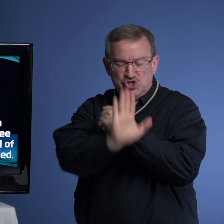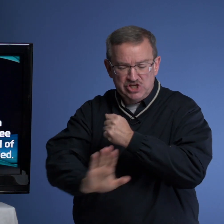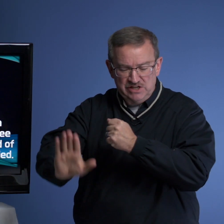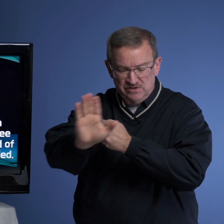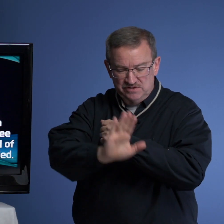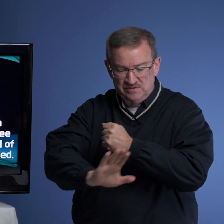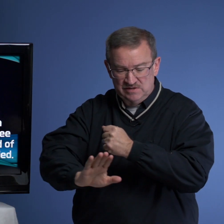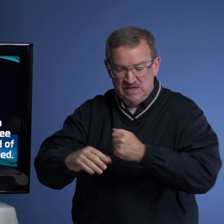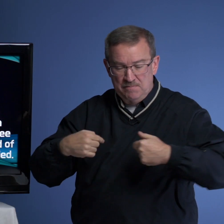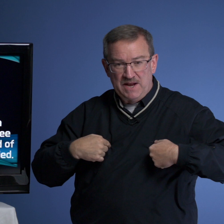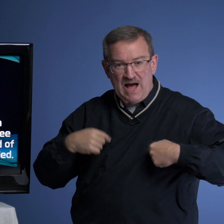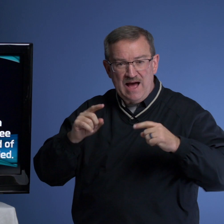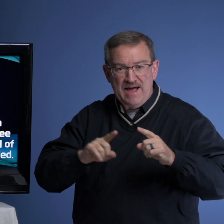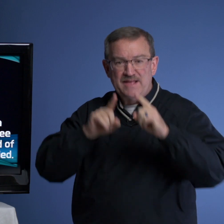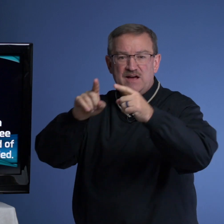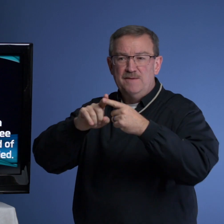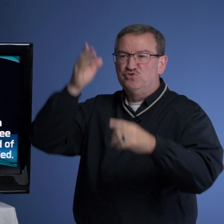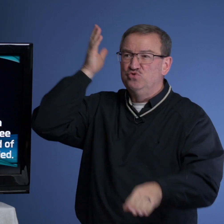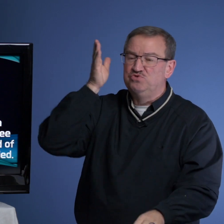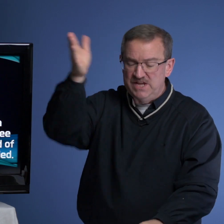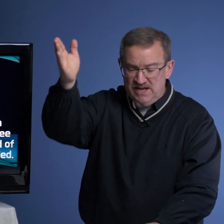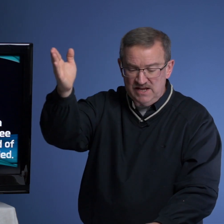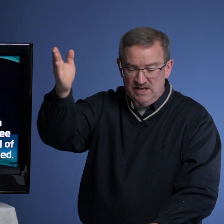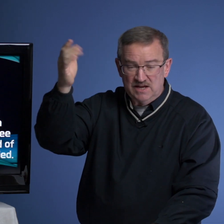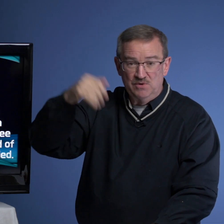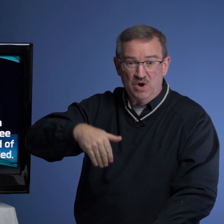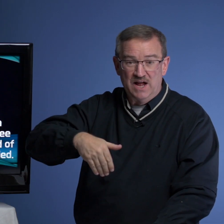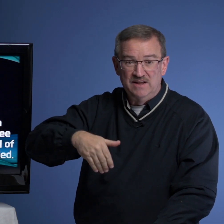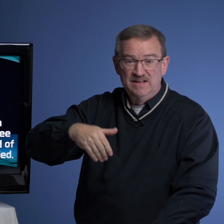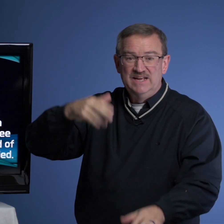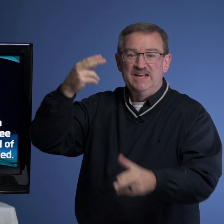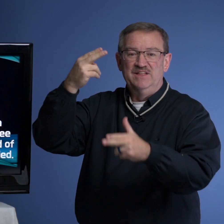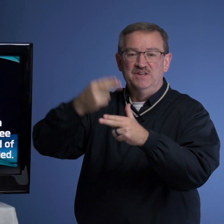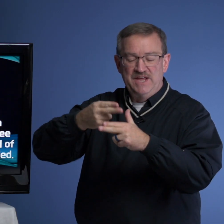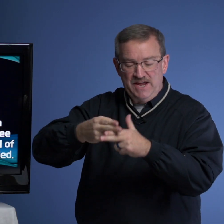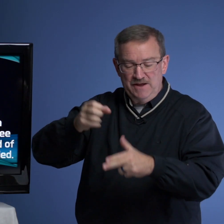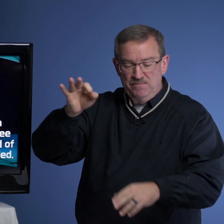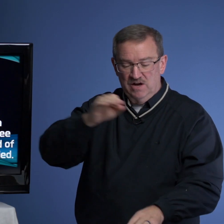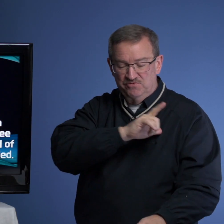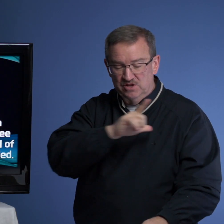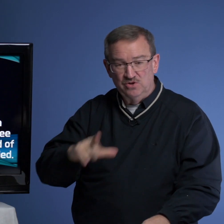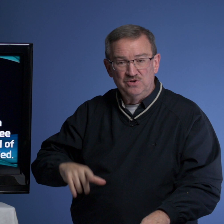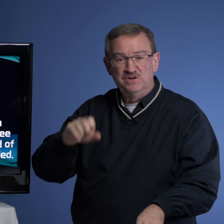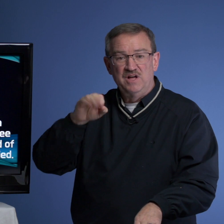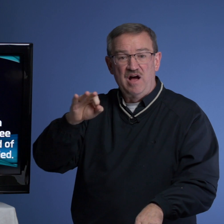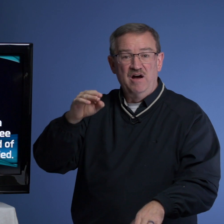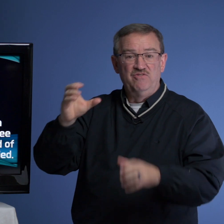shield. But I come to thee, in what? In the name of the Lord of